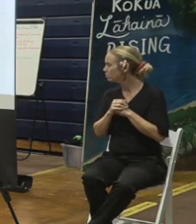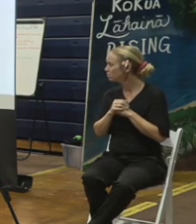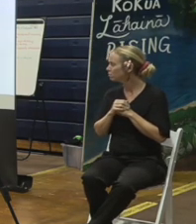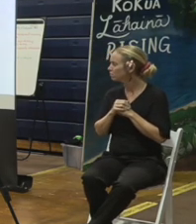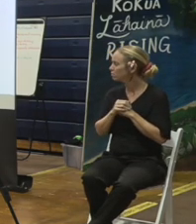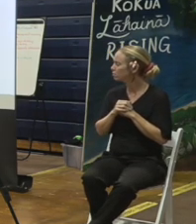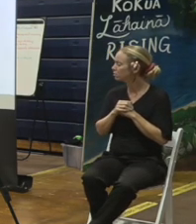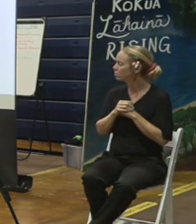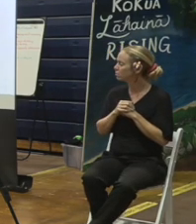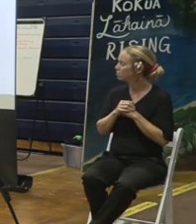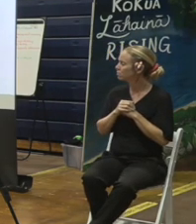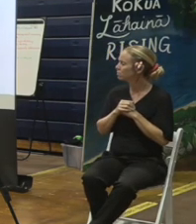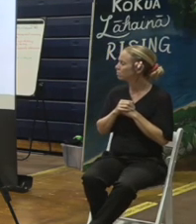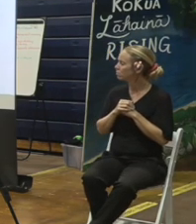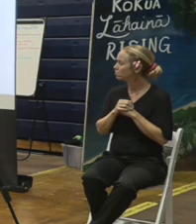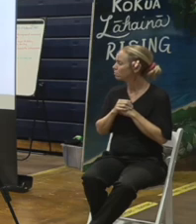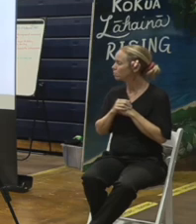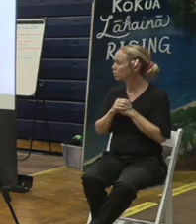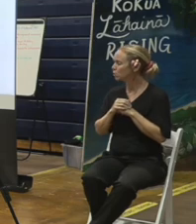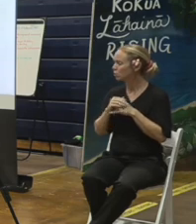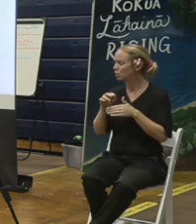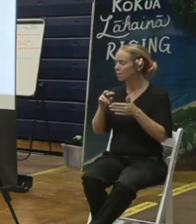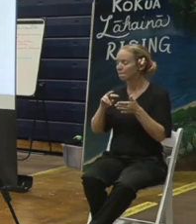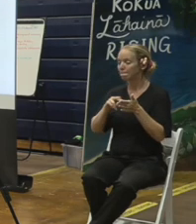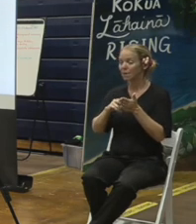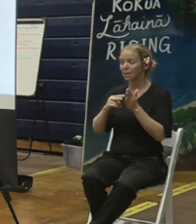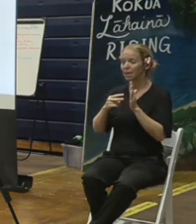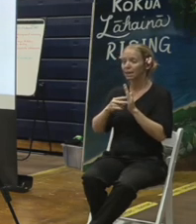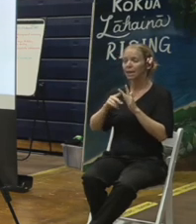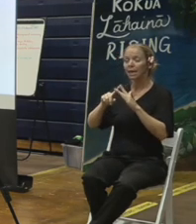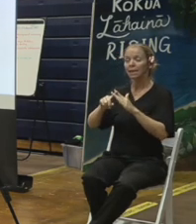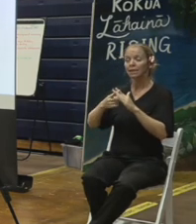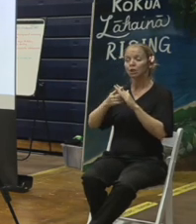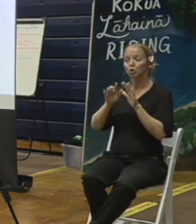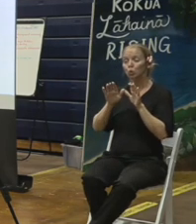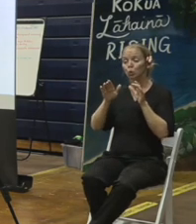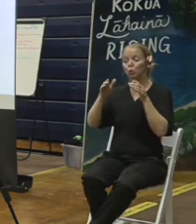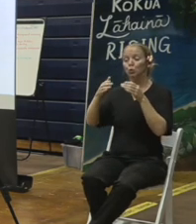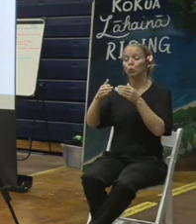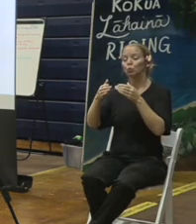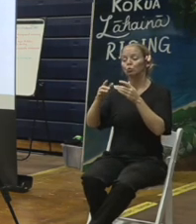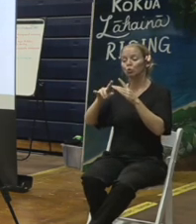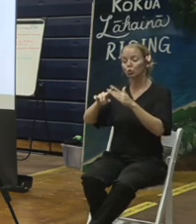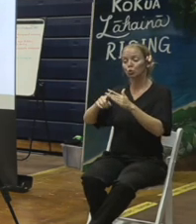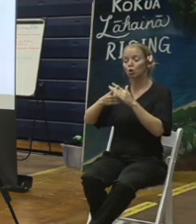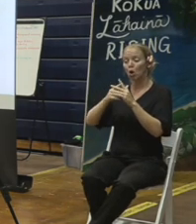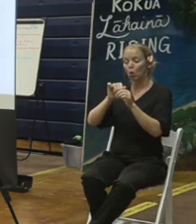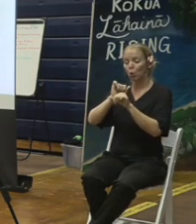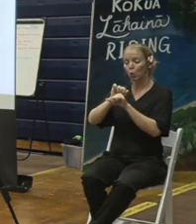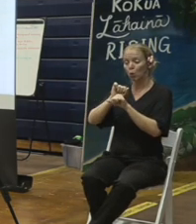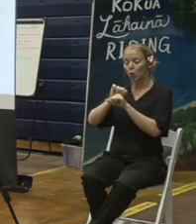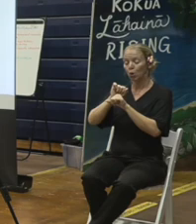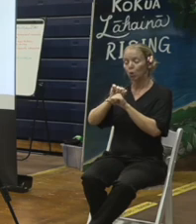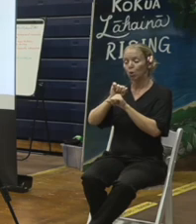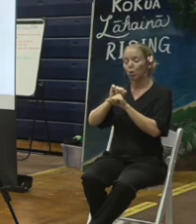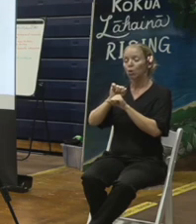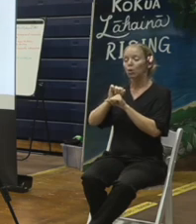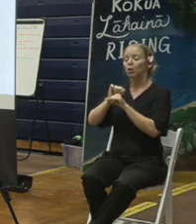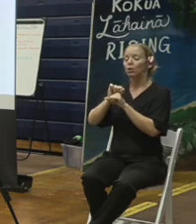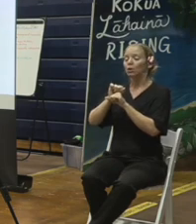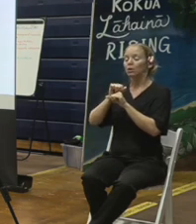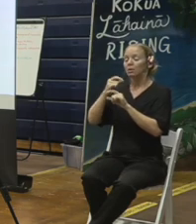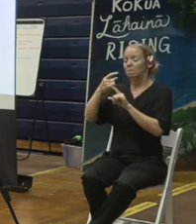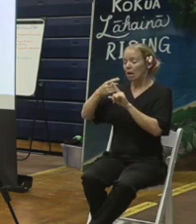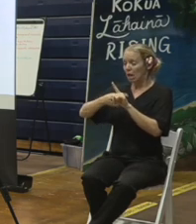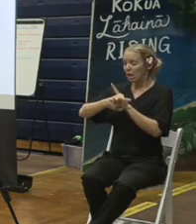trucks start to come in and start to work, but anticipate in the month to two months after the start of debris removal from Lahaina, the